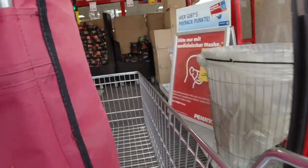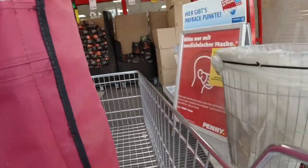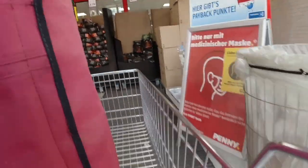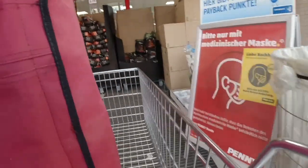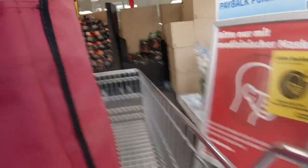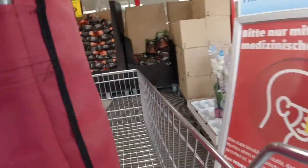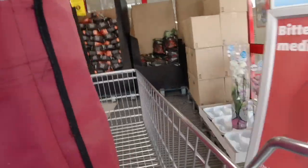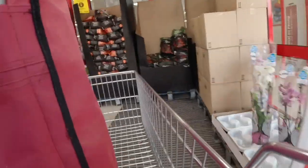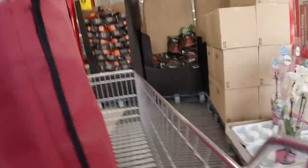We'll be right back.